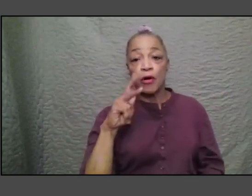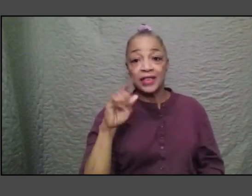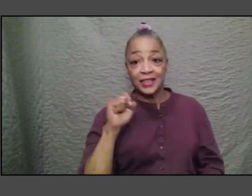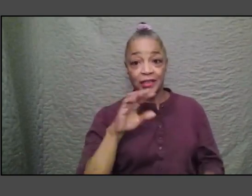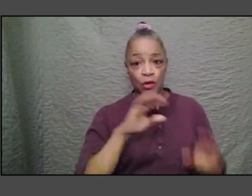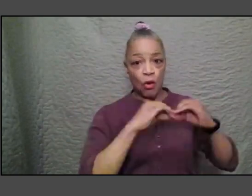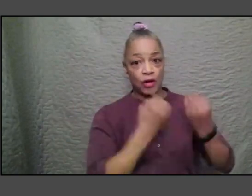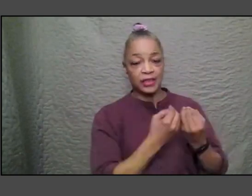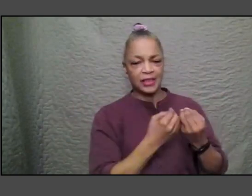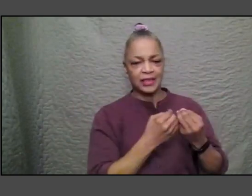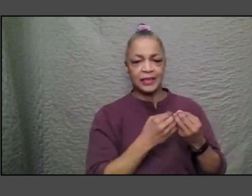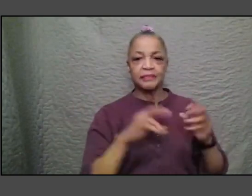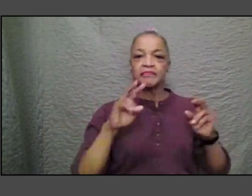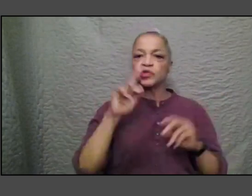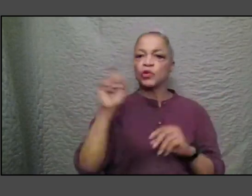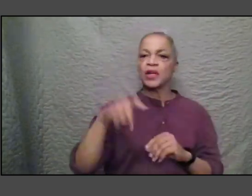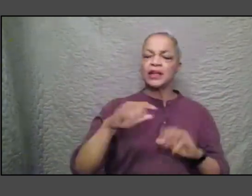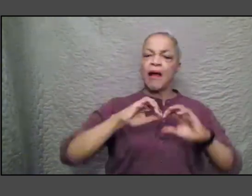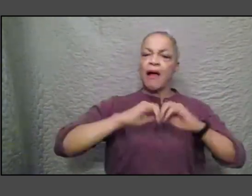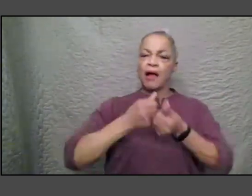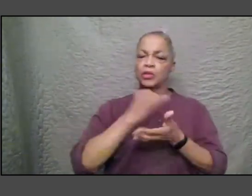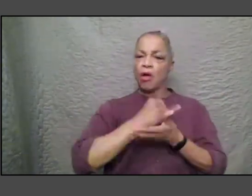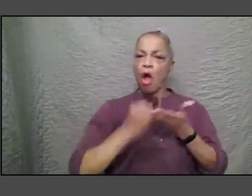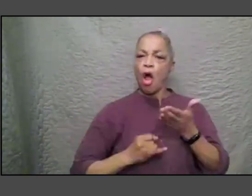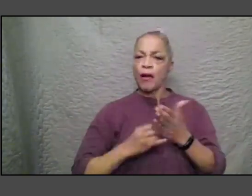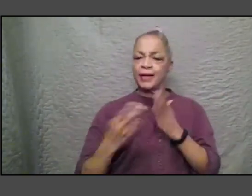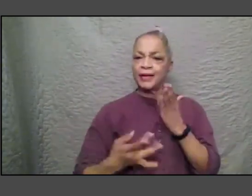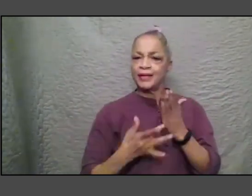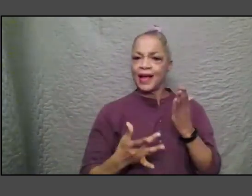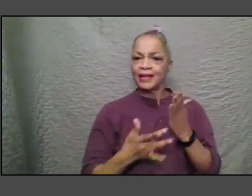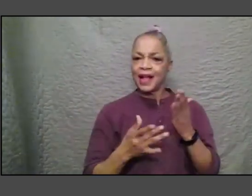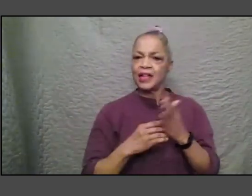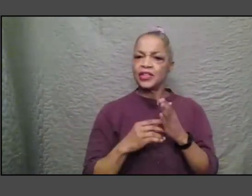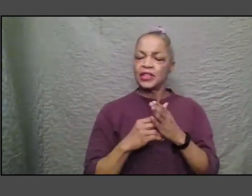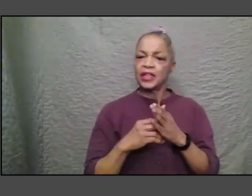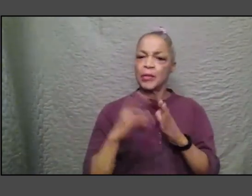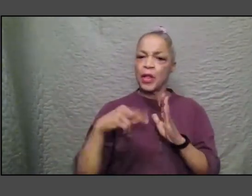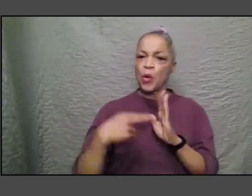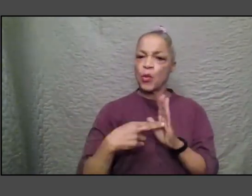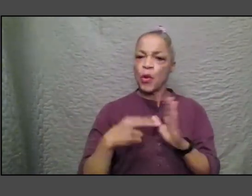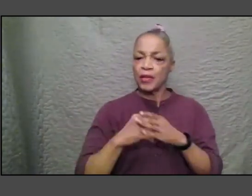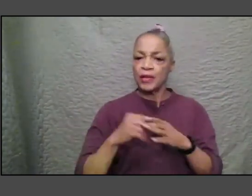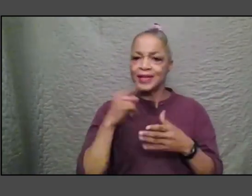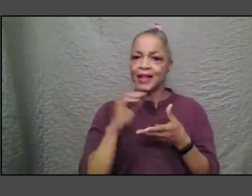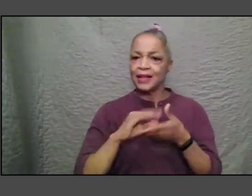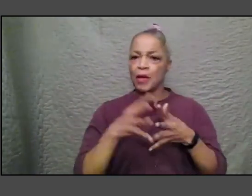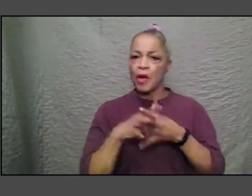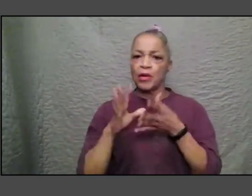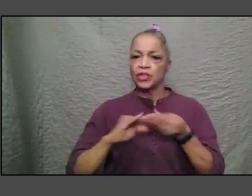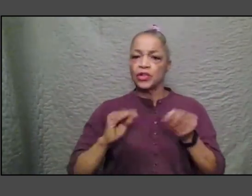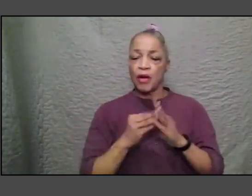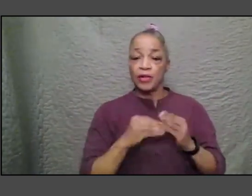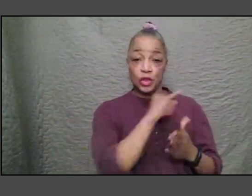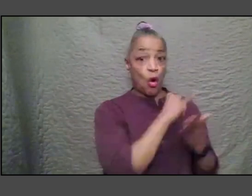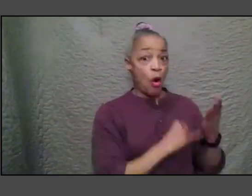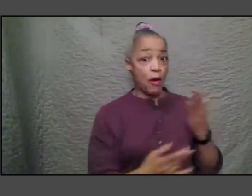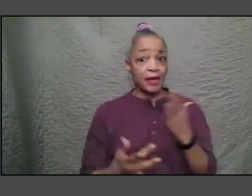play a role in telling the american story can the combination of art and technology play a role in carrying out